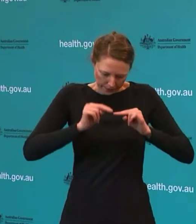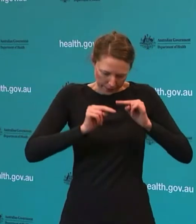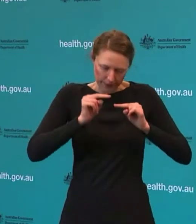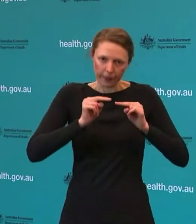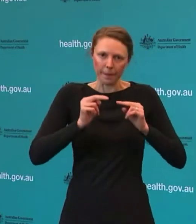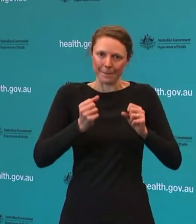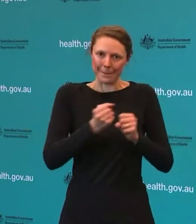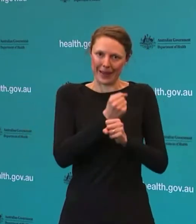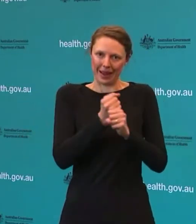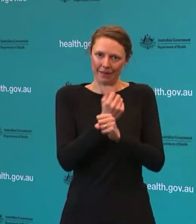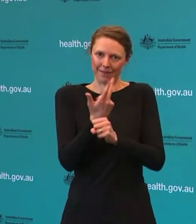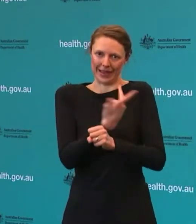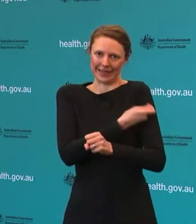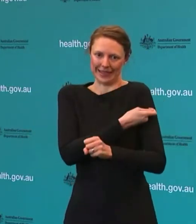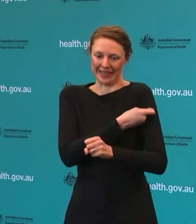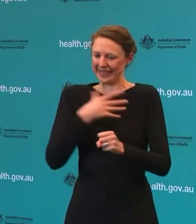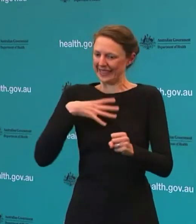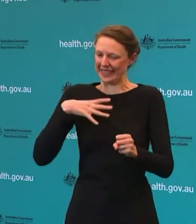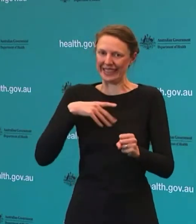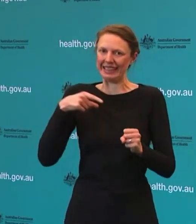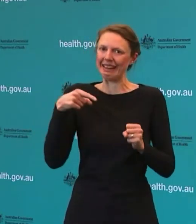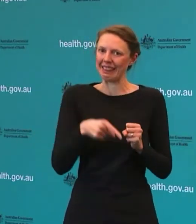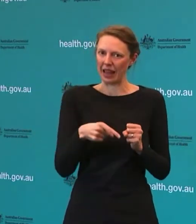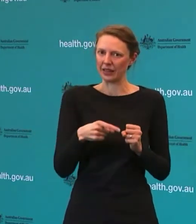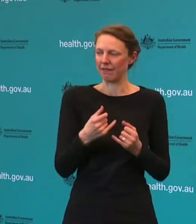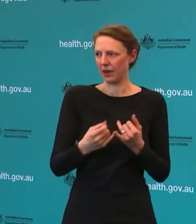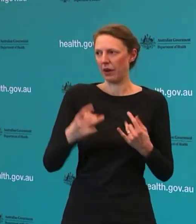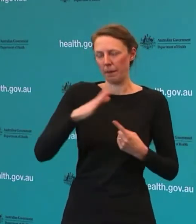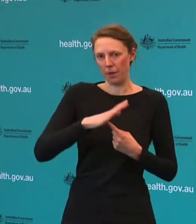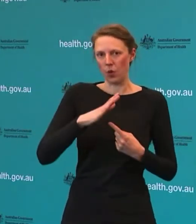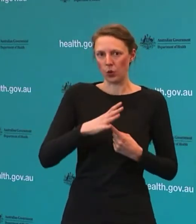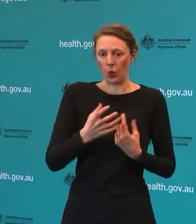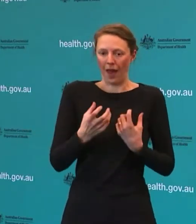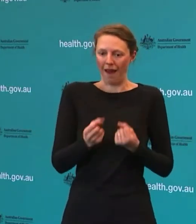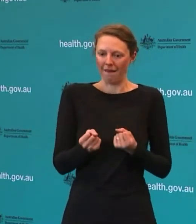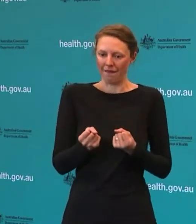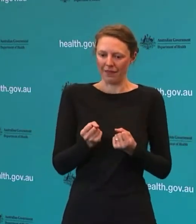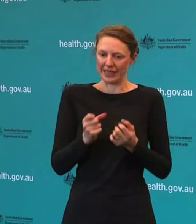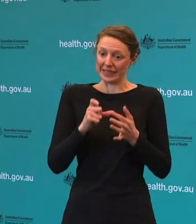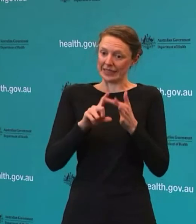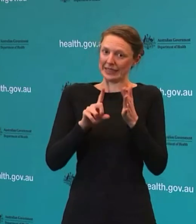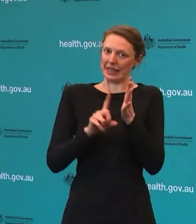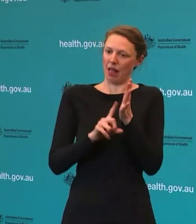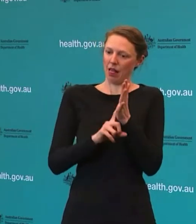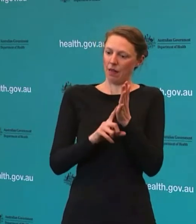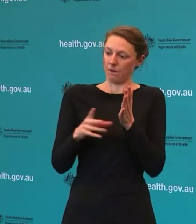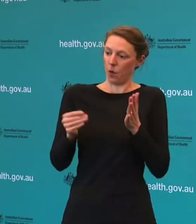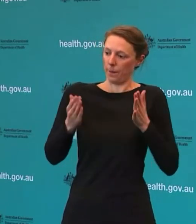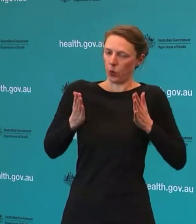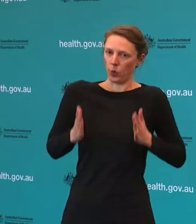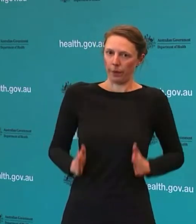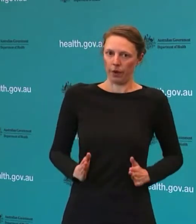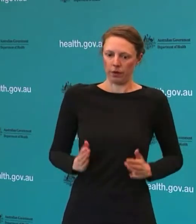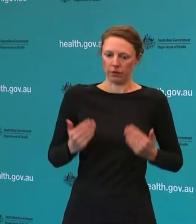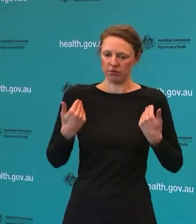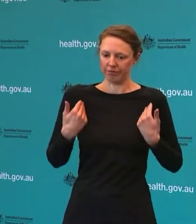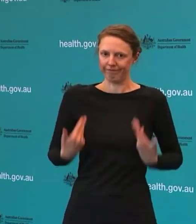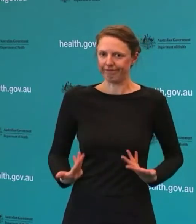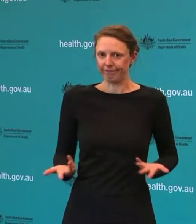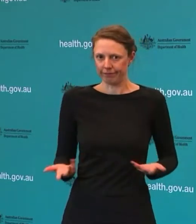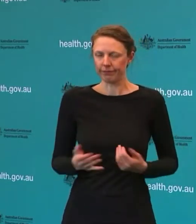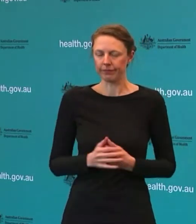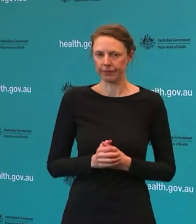and clearly in the process for the Oxford vaccine, which is one of the leading